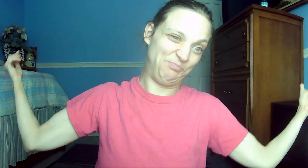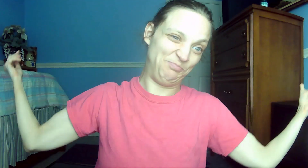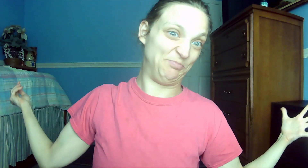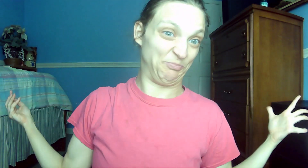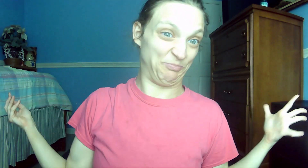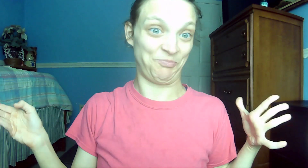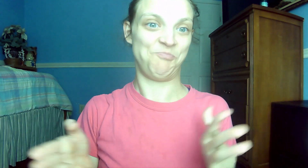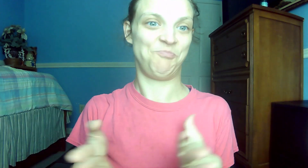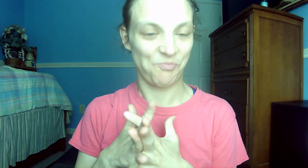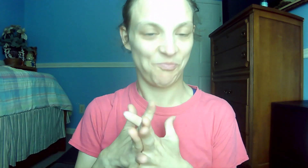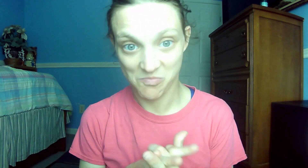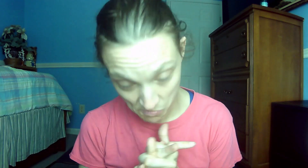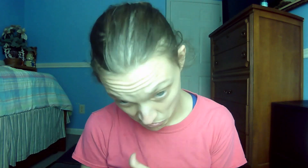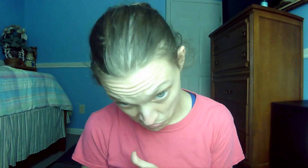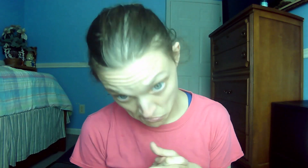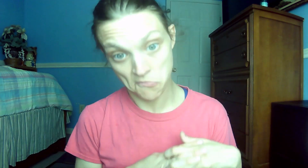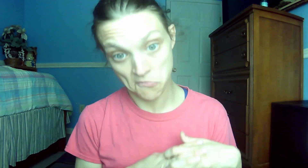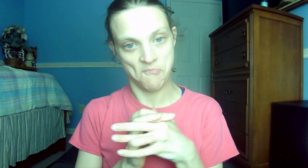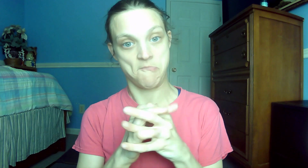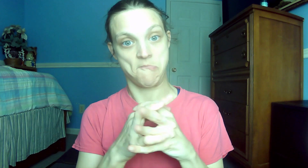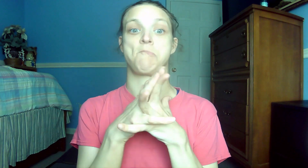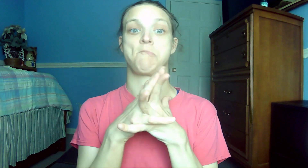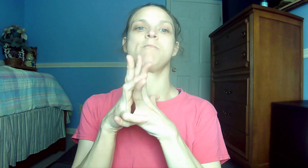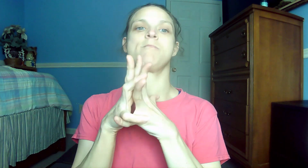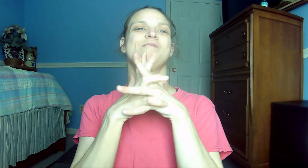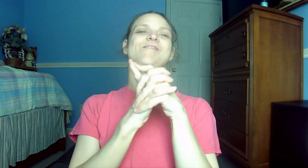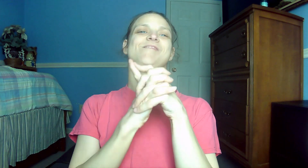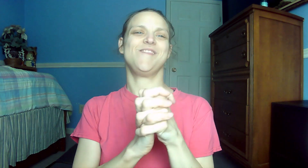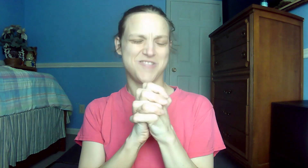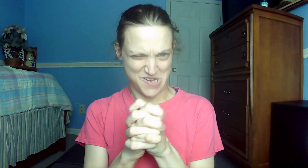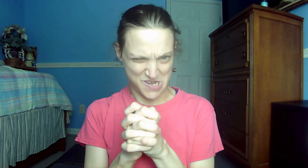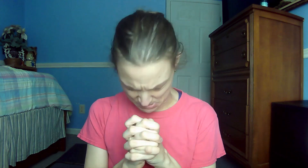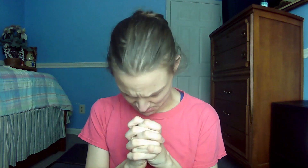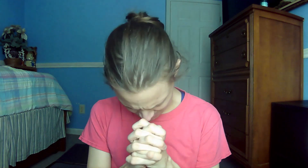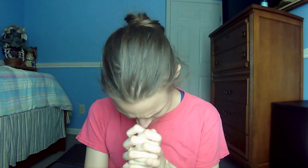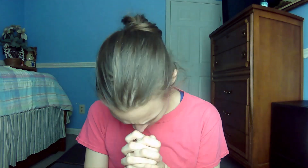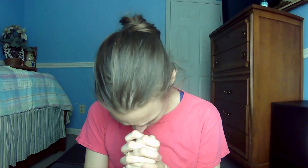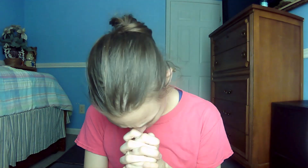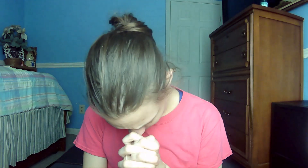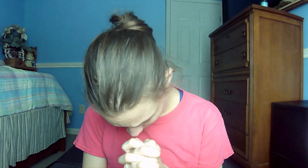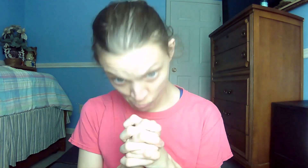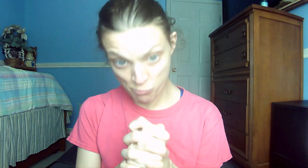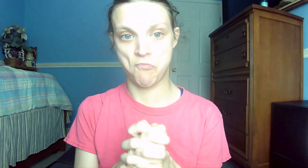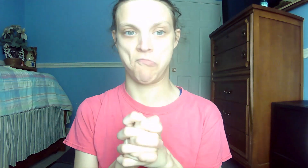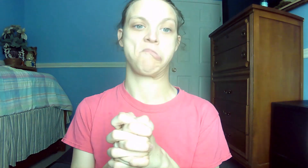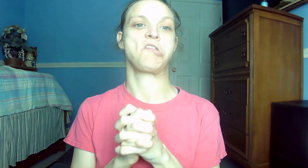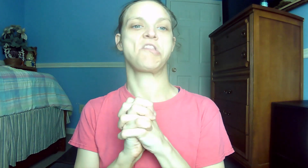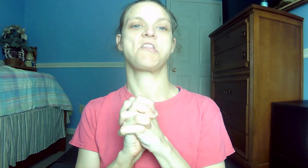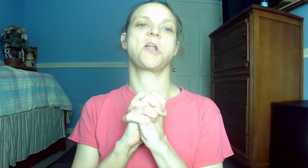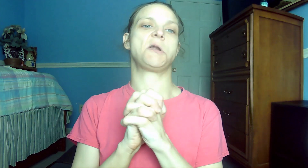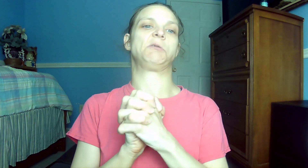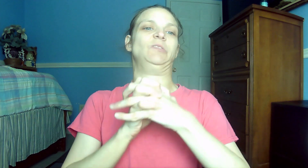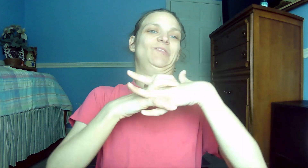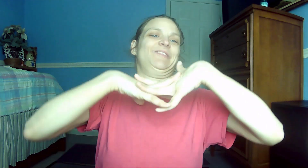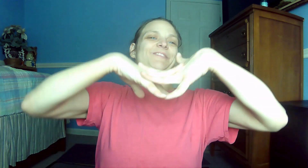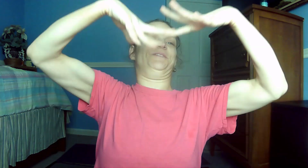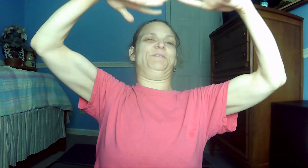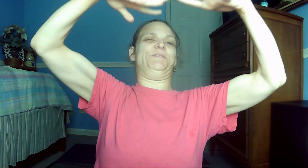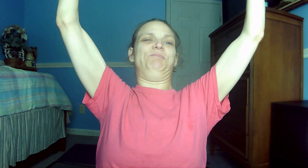your sins to each other, and pray for each other, so that you may be healed. 22. prayer of a righteous person is powerful and effective.